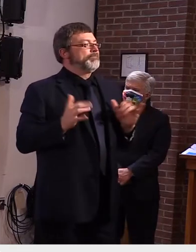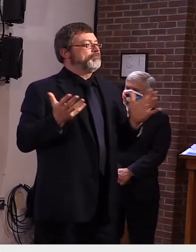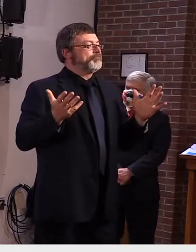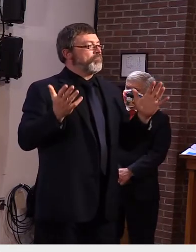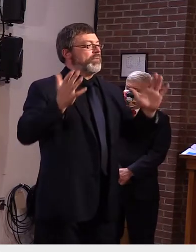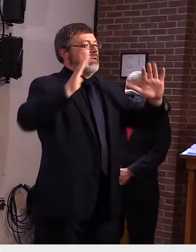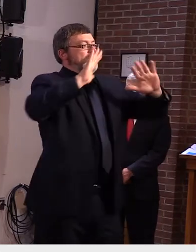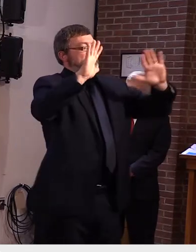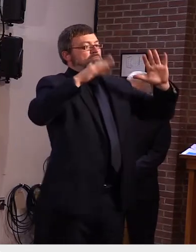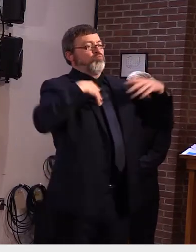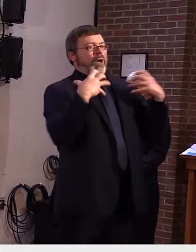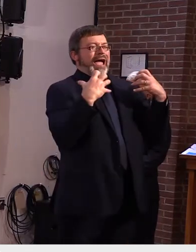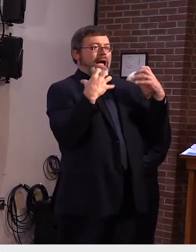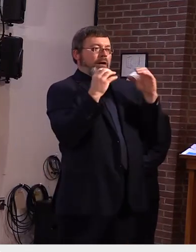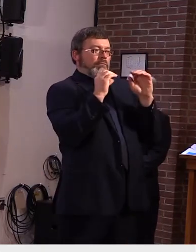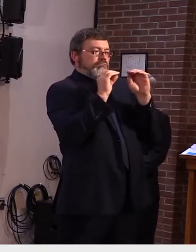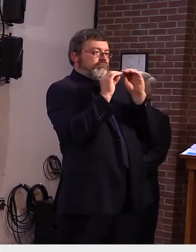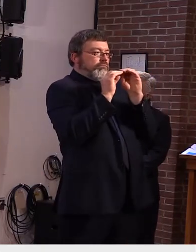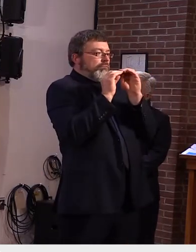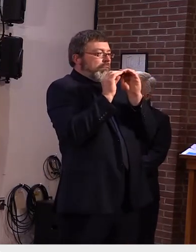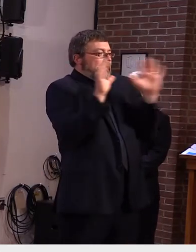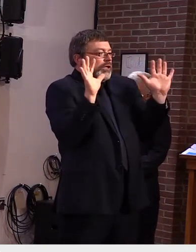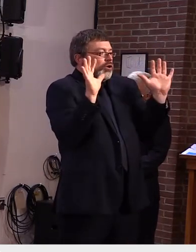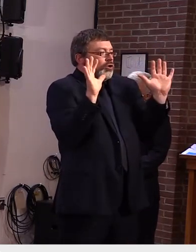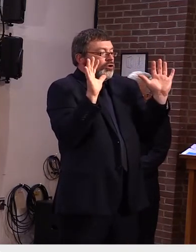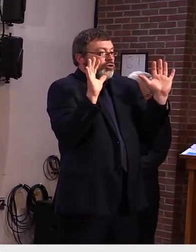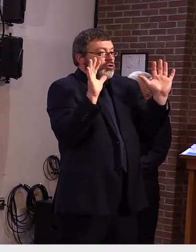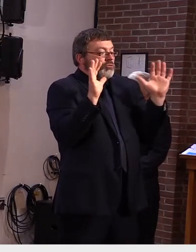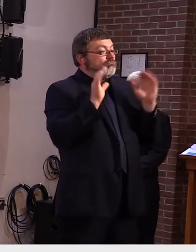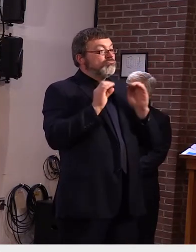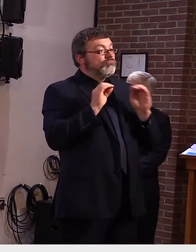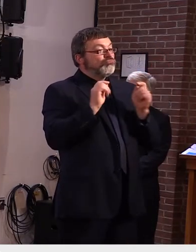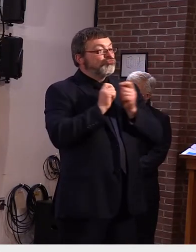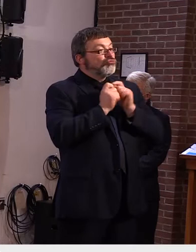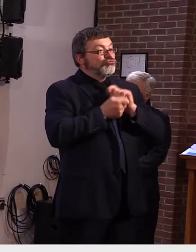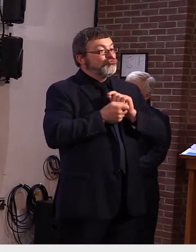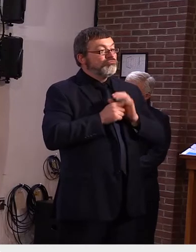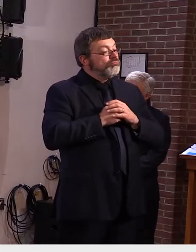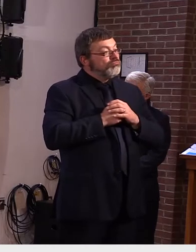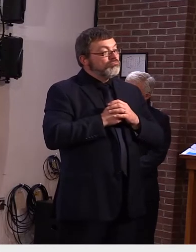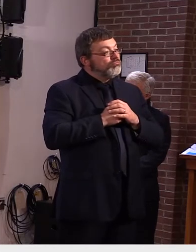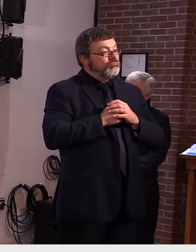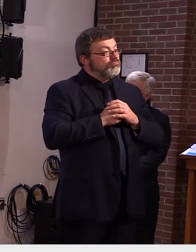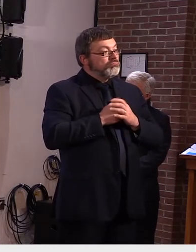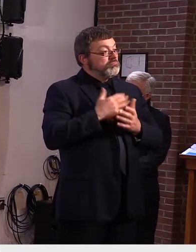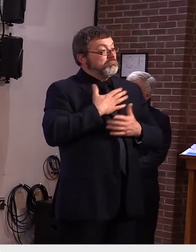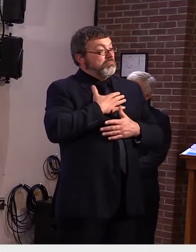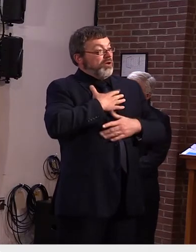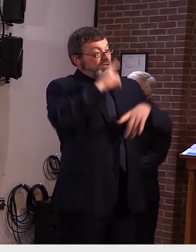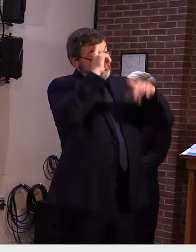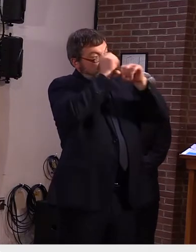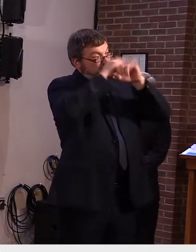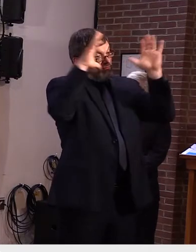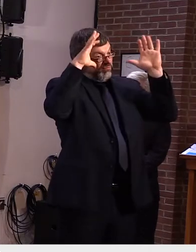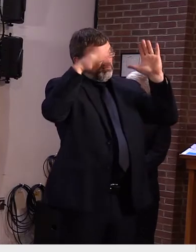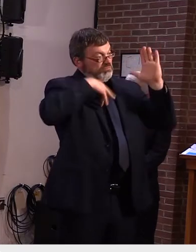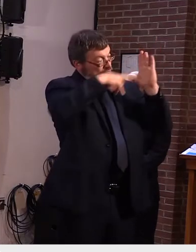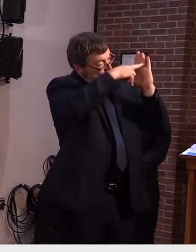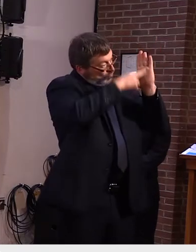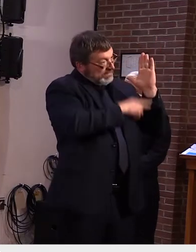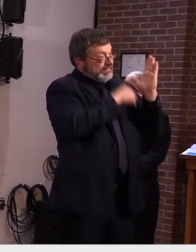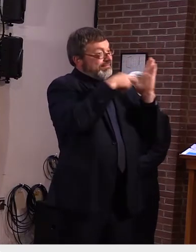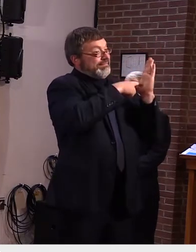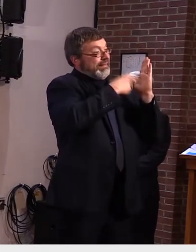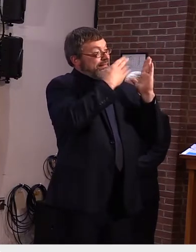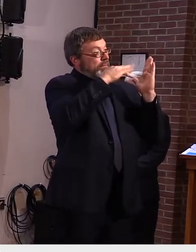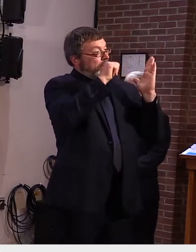my knowledge there has not been a change and my understanding is that from our legal counsel at the department that uh we